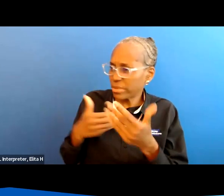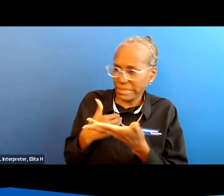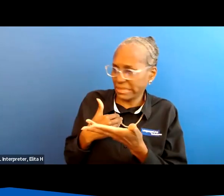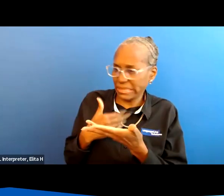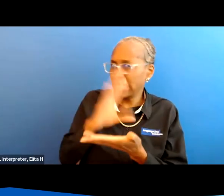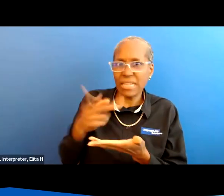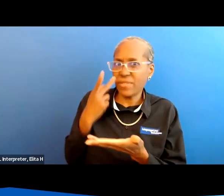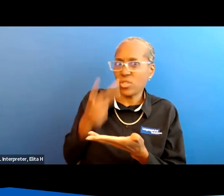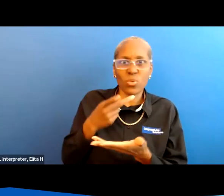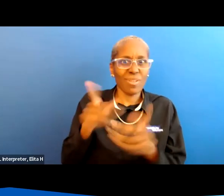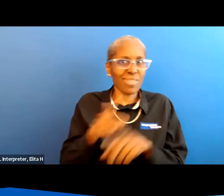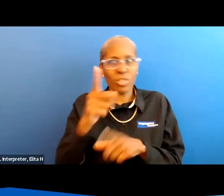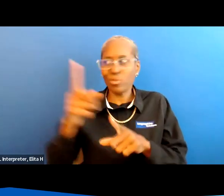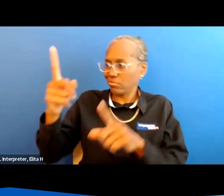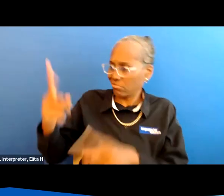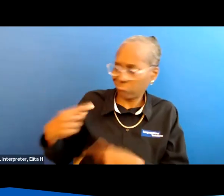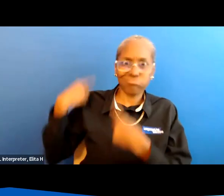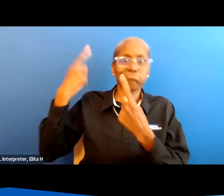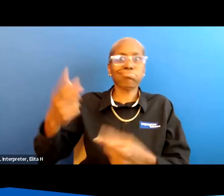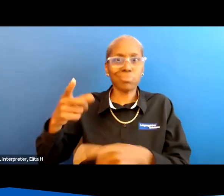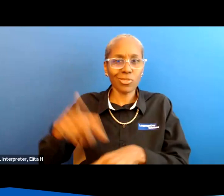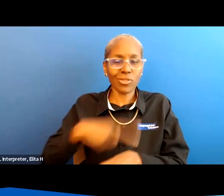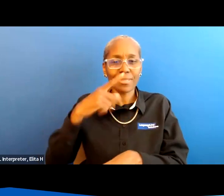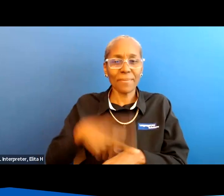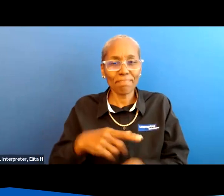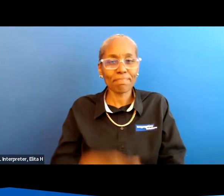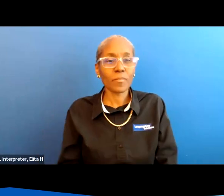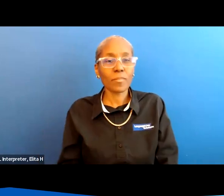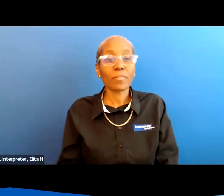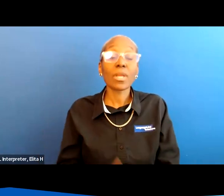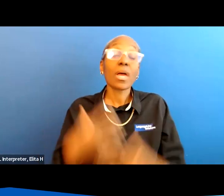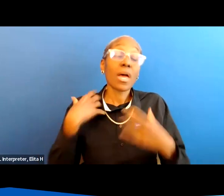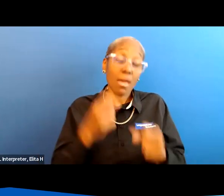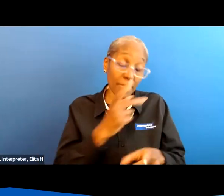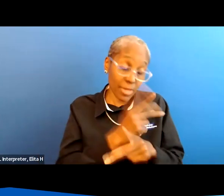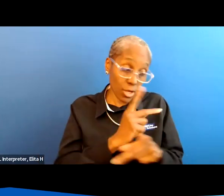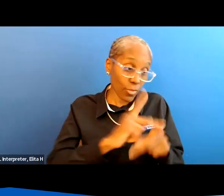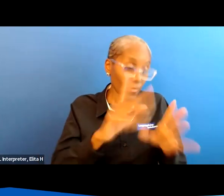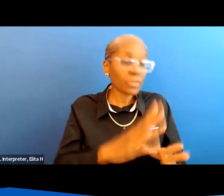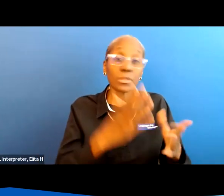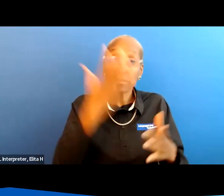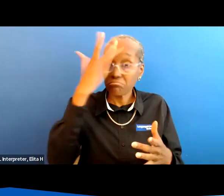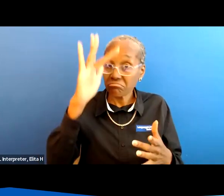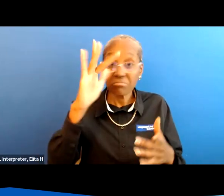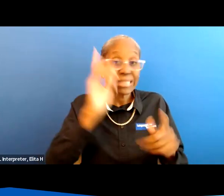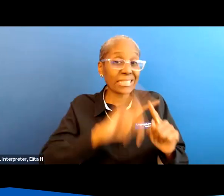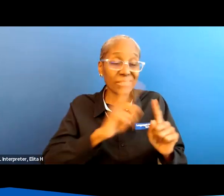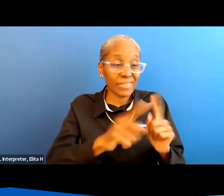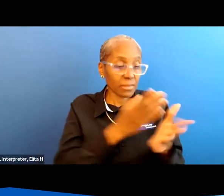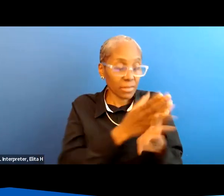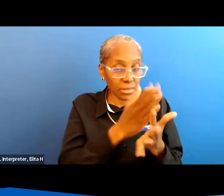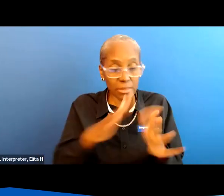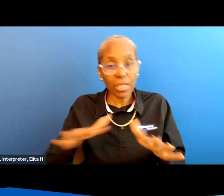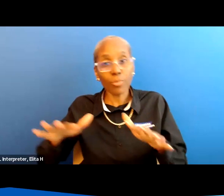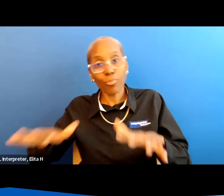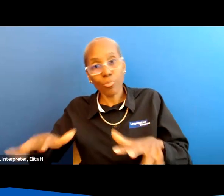haven't seen somebody like you for quite some time now health care professionals are educated in all types of paralysis and